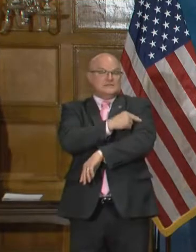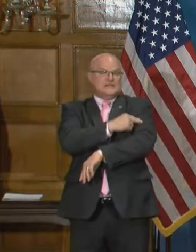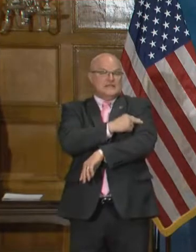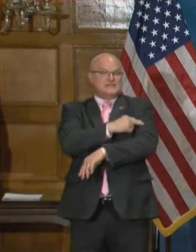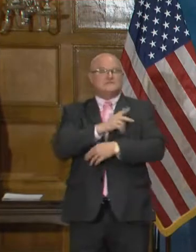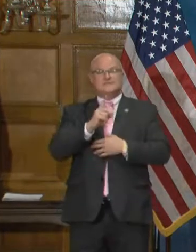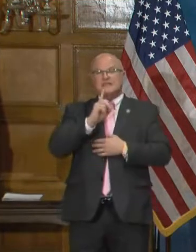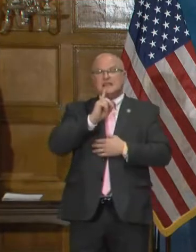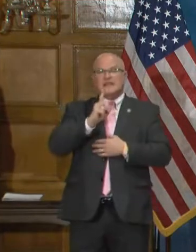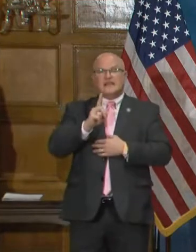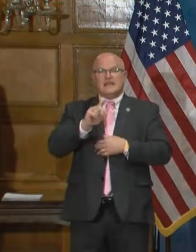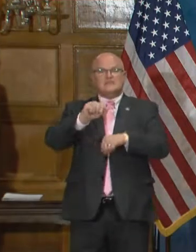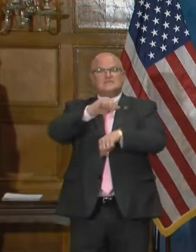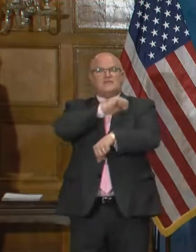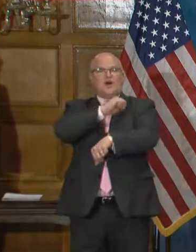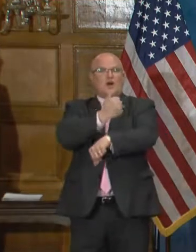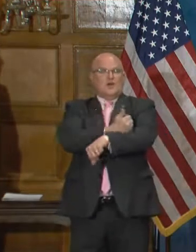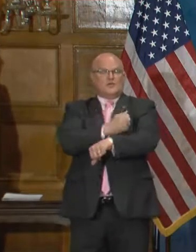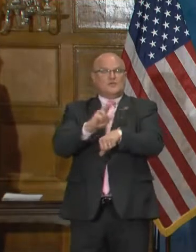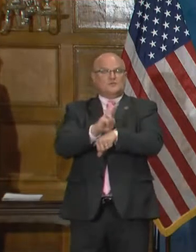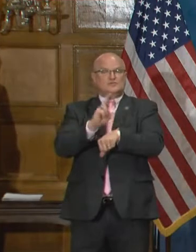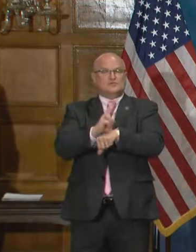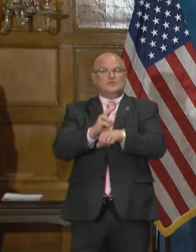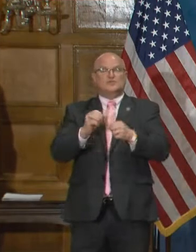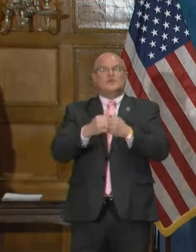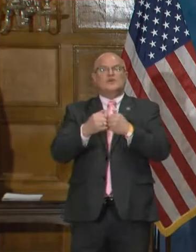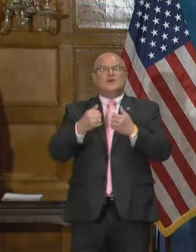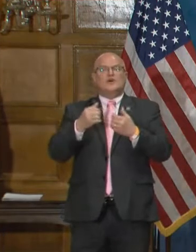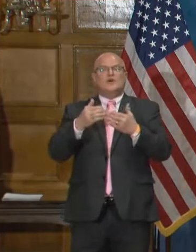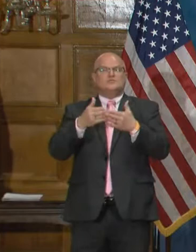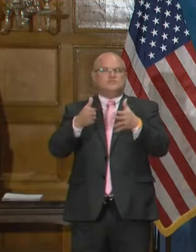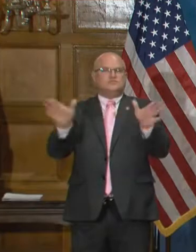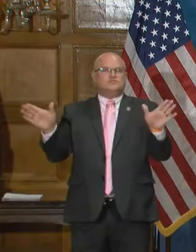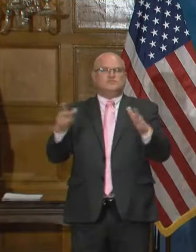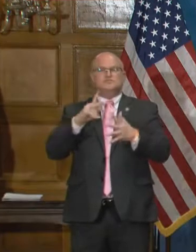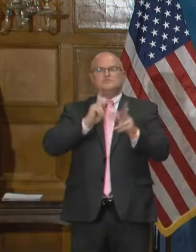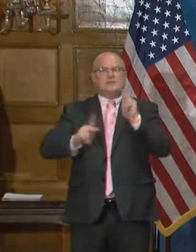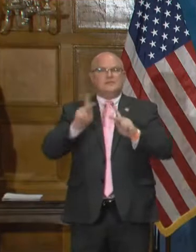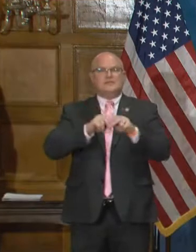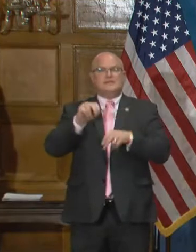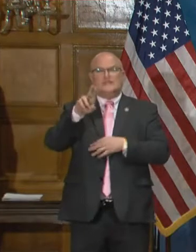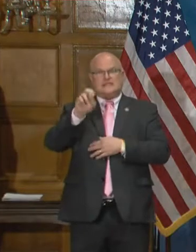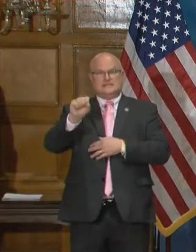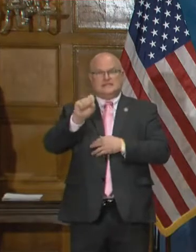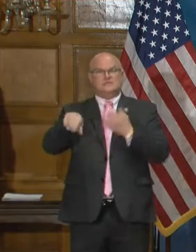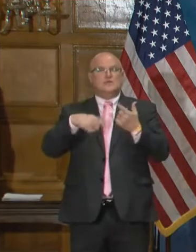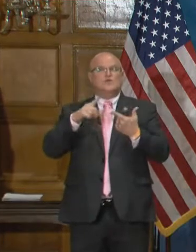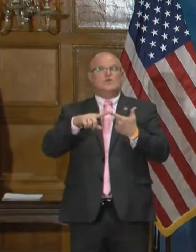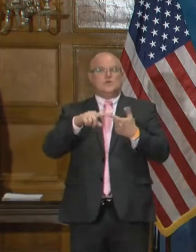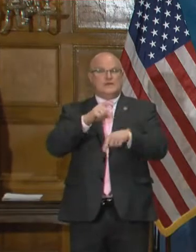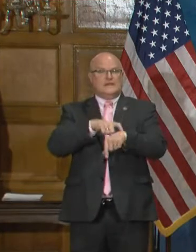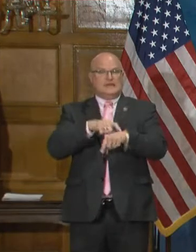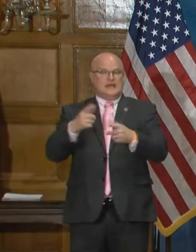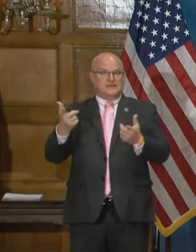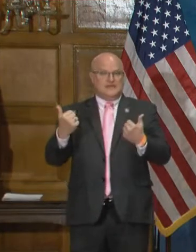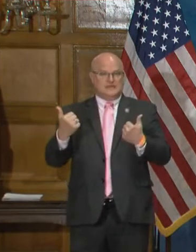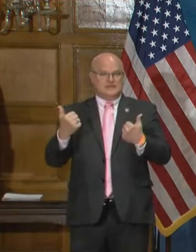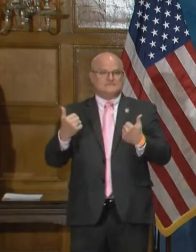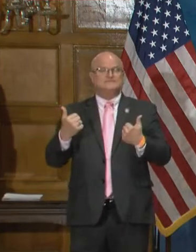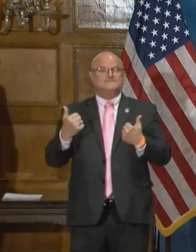It is authorized for use among the wide population of the United States when the time comes.